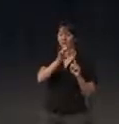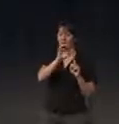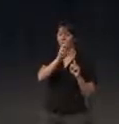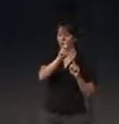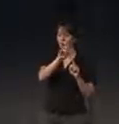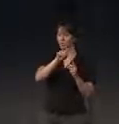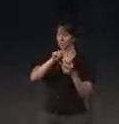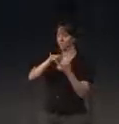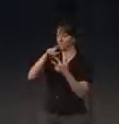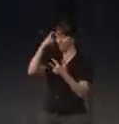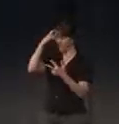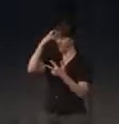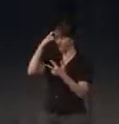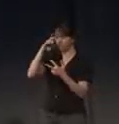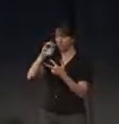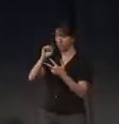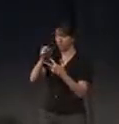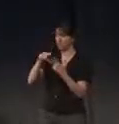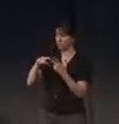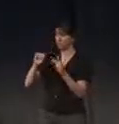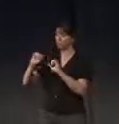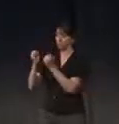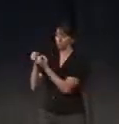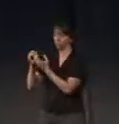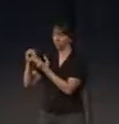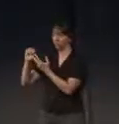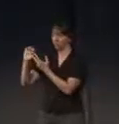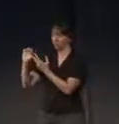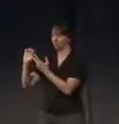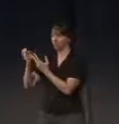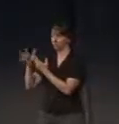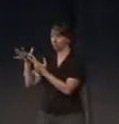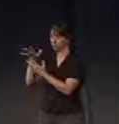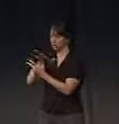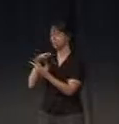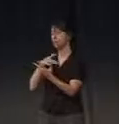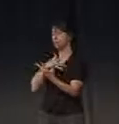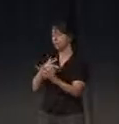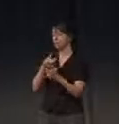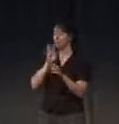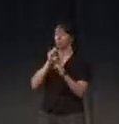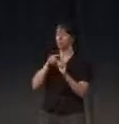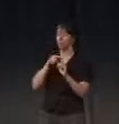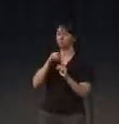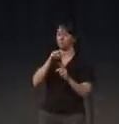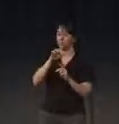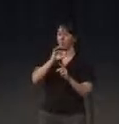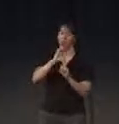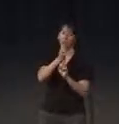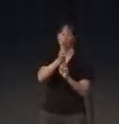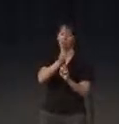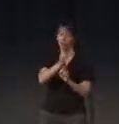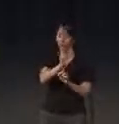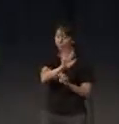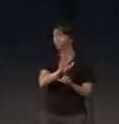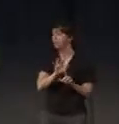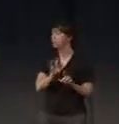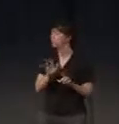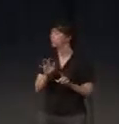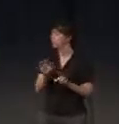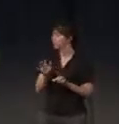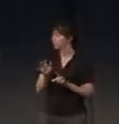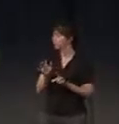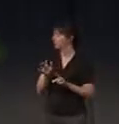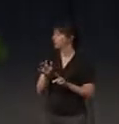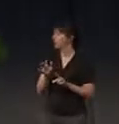conjunction of this ecology is what... Today we mostly talk about environmental ecology, which... But anyway, there is a moment where we understand